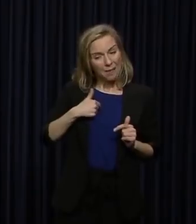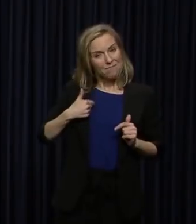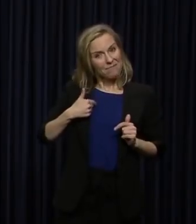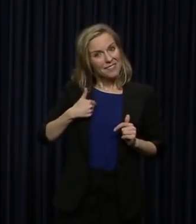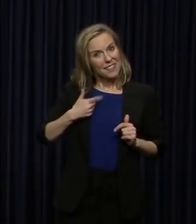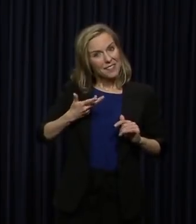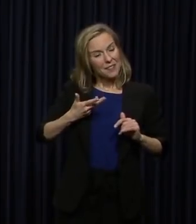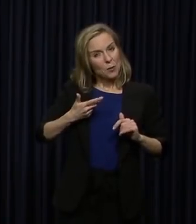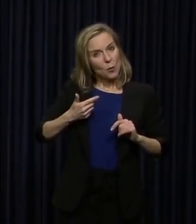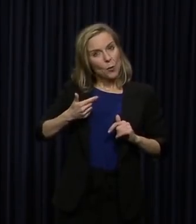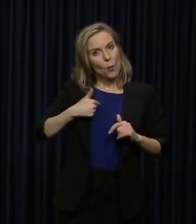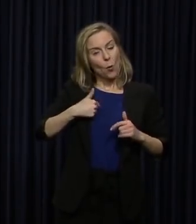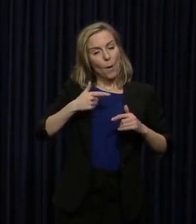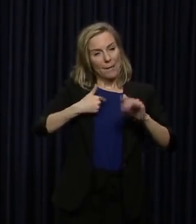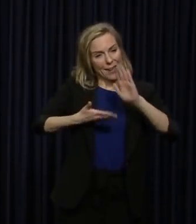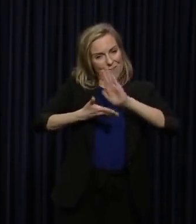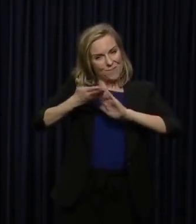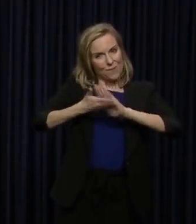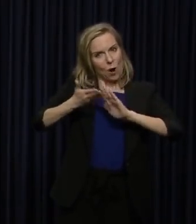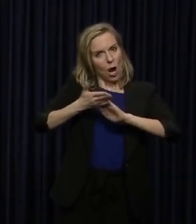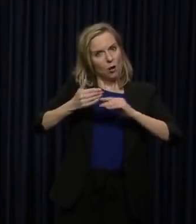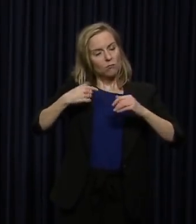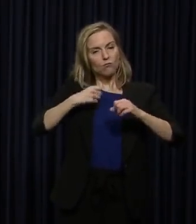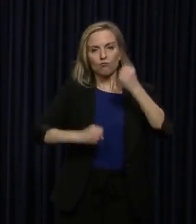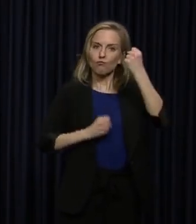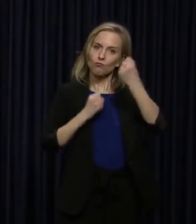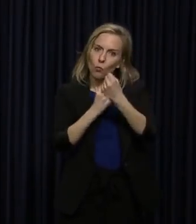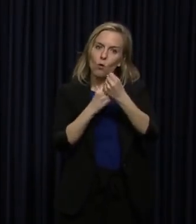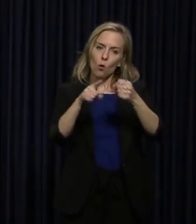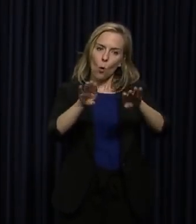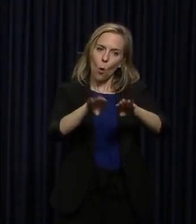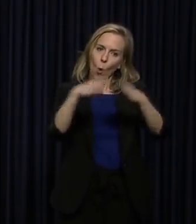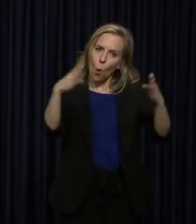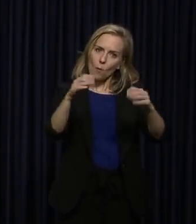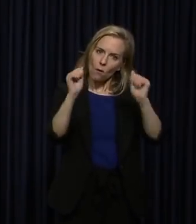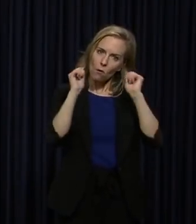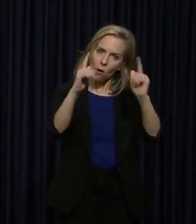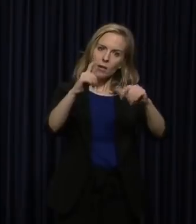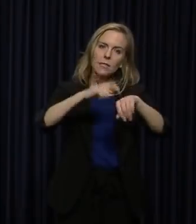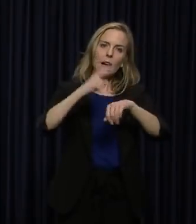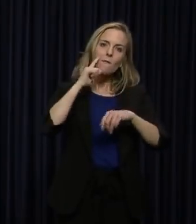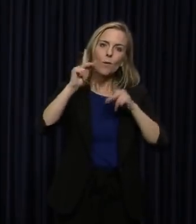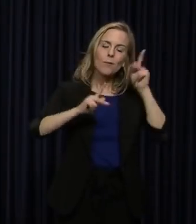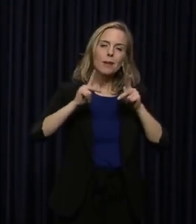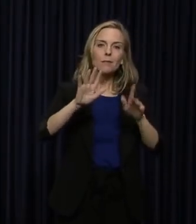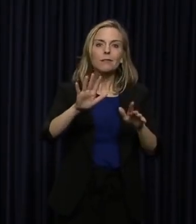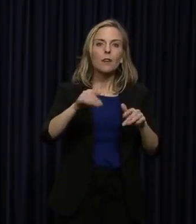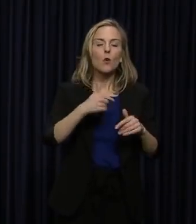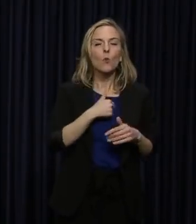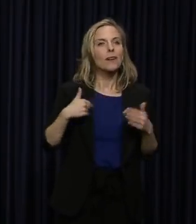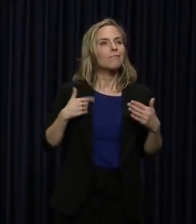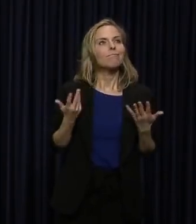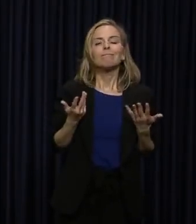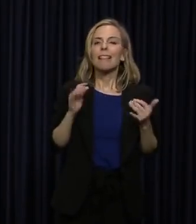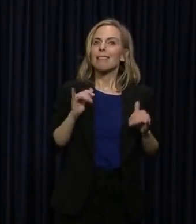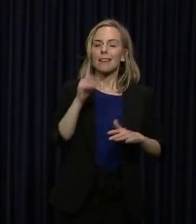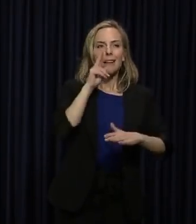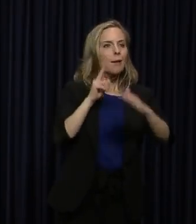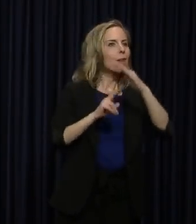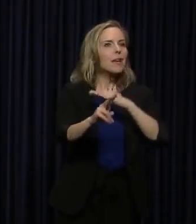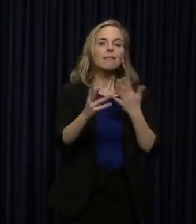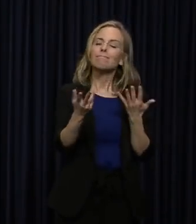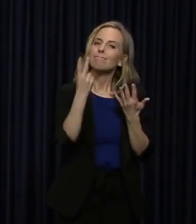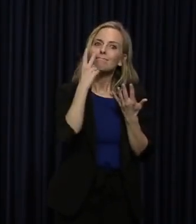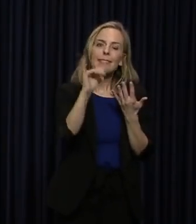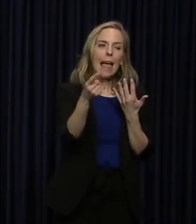on these doors being open for everyone all the time. We're dealing with something that we could have never anticipated, and